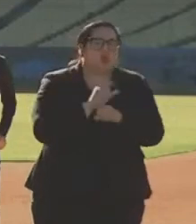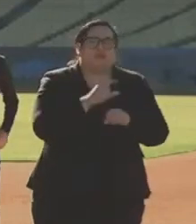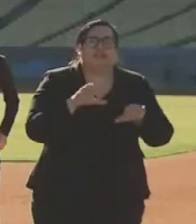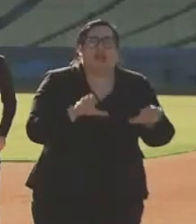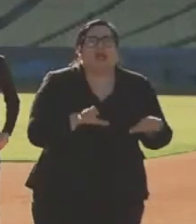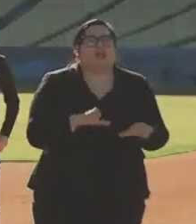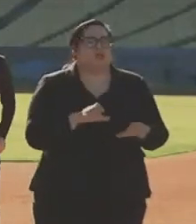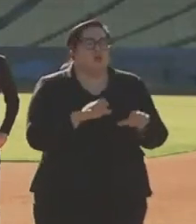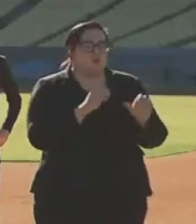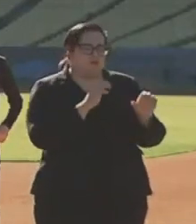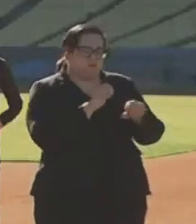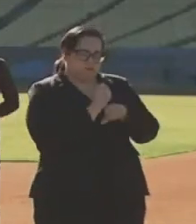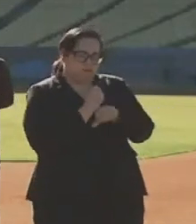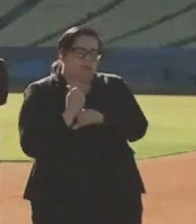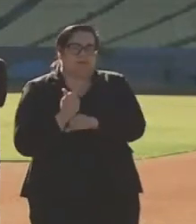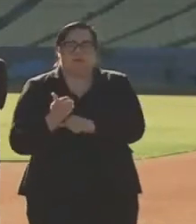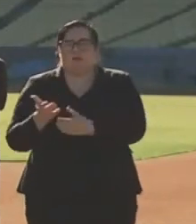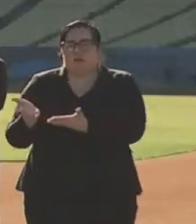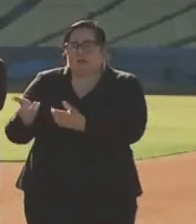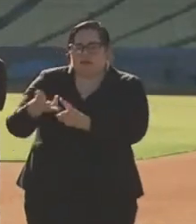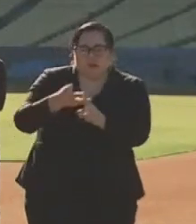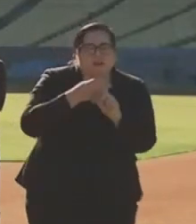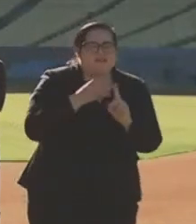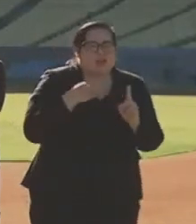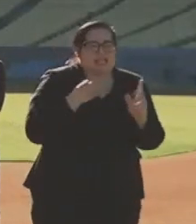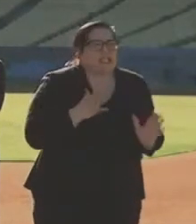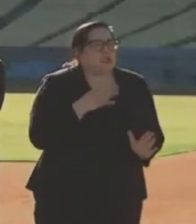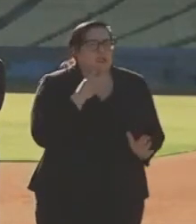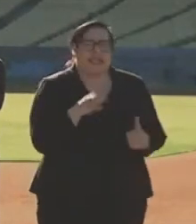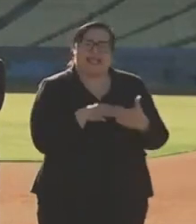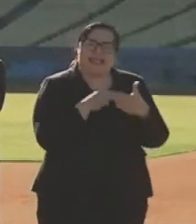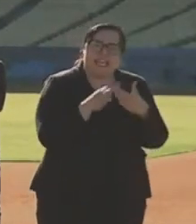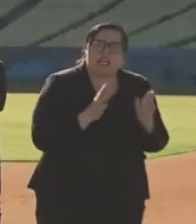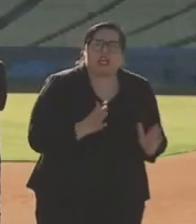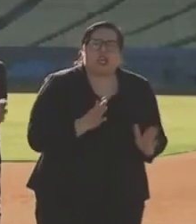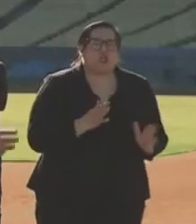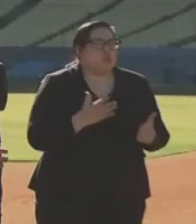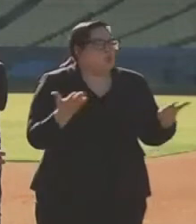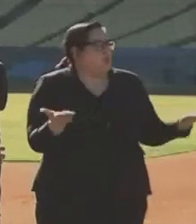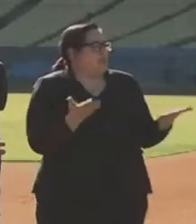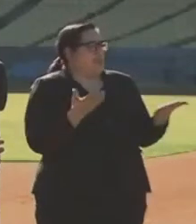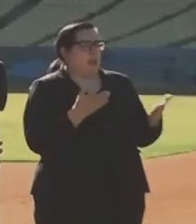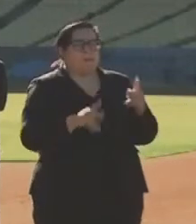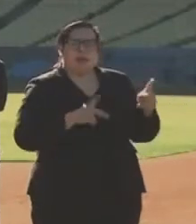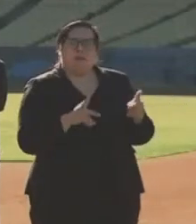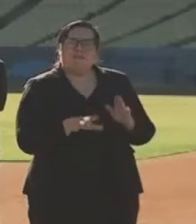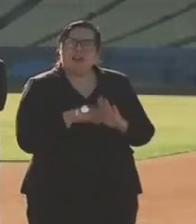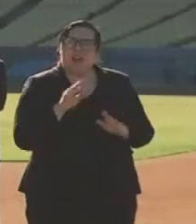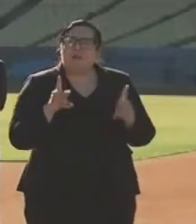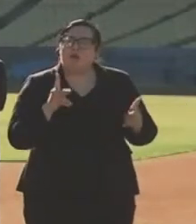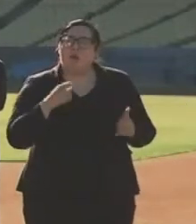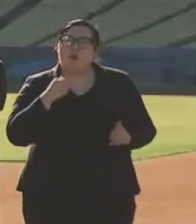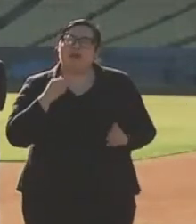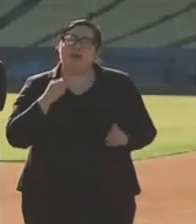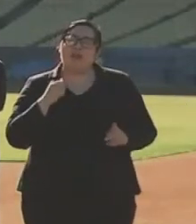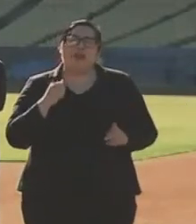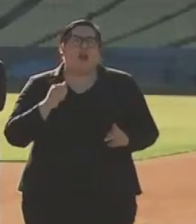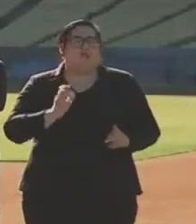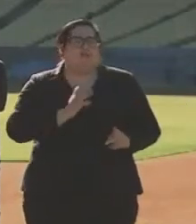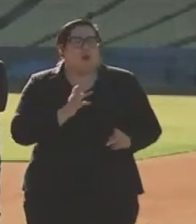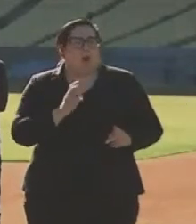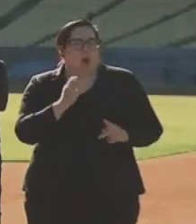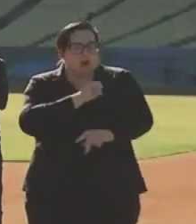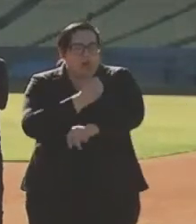assembling so many volunteers and extraordinary civic leaders, leaders to find people in positions of formal authority, but more importantly,